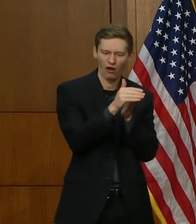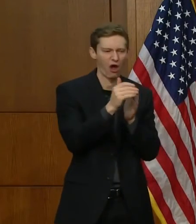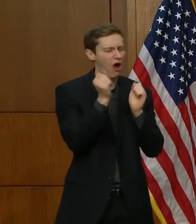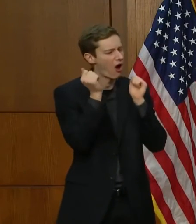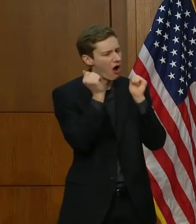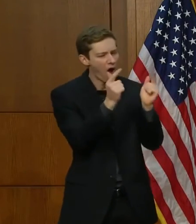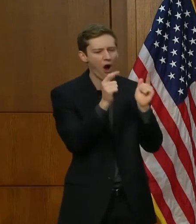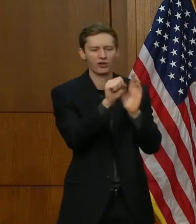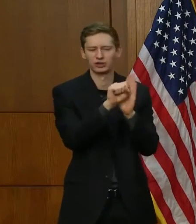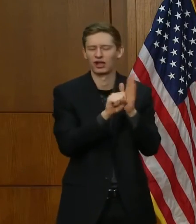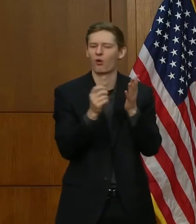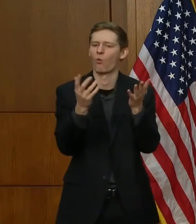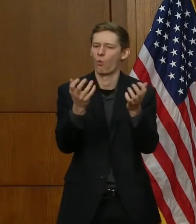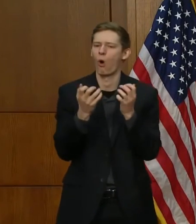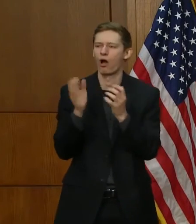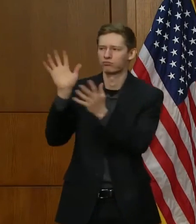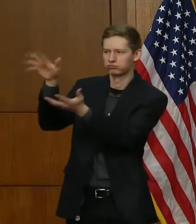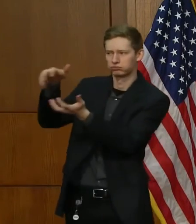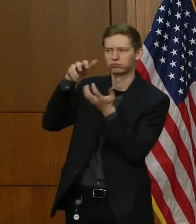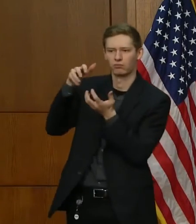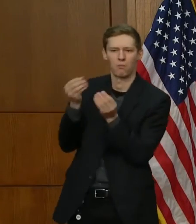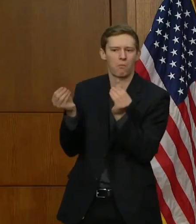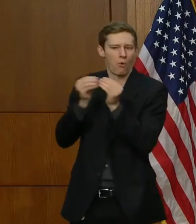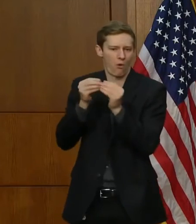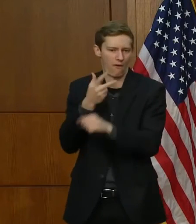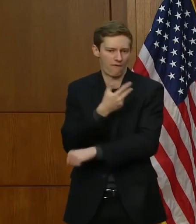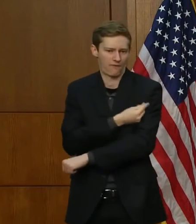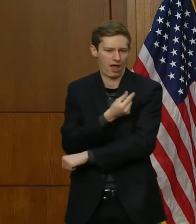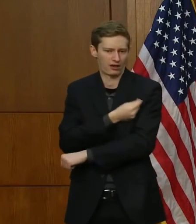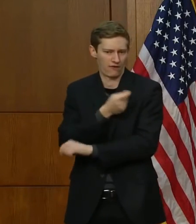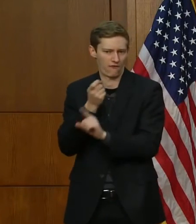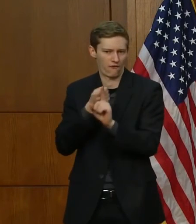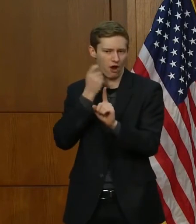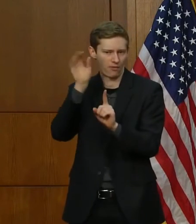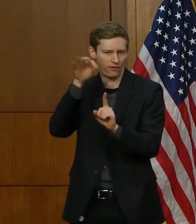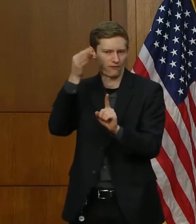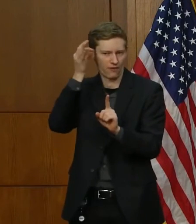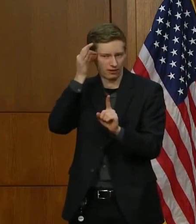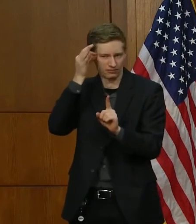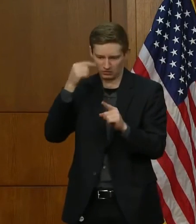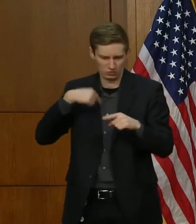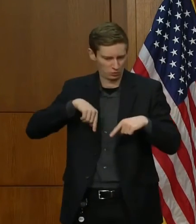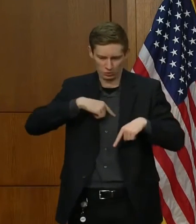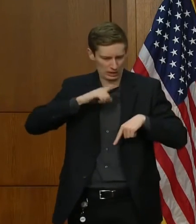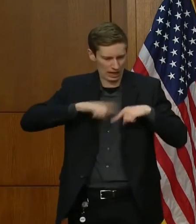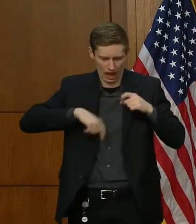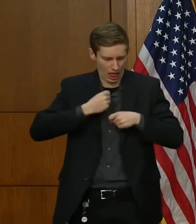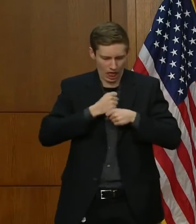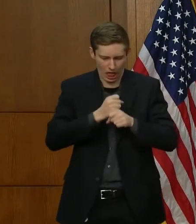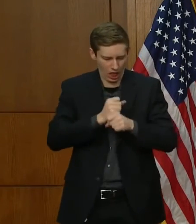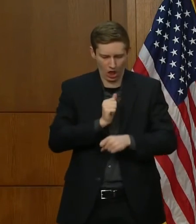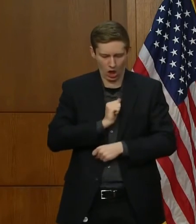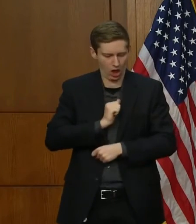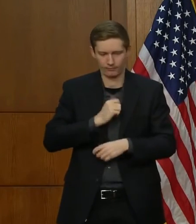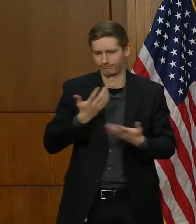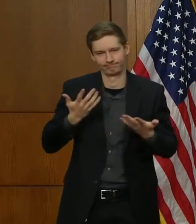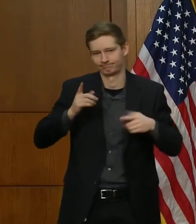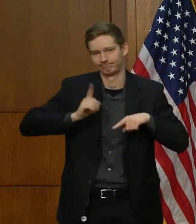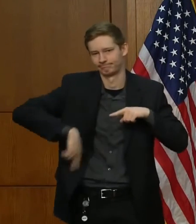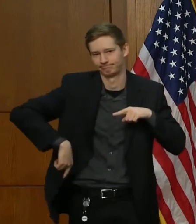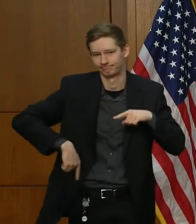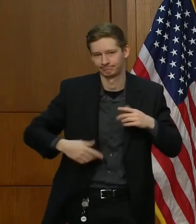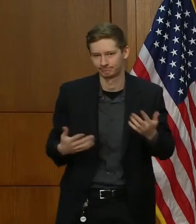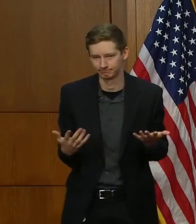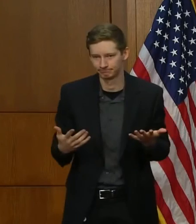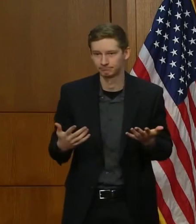from the federal government. We can't make it ourselves. So I'm confident, however, that we're ready when that